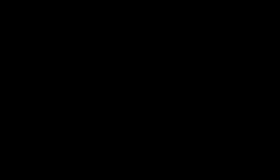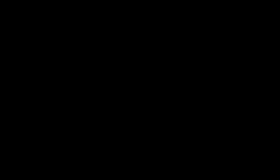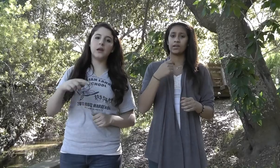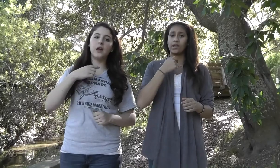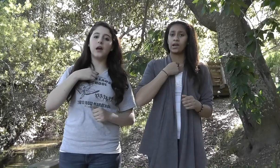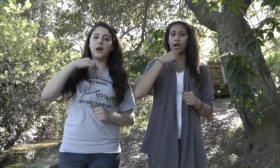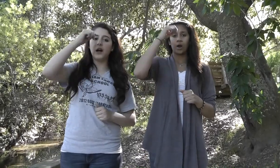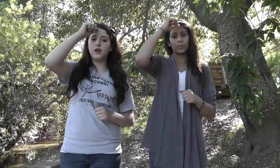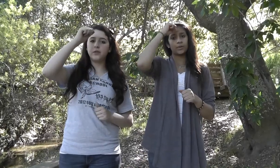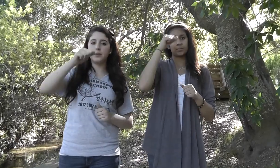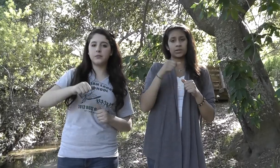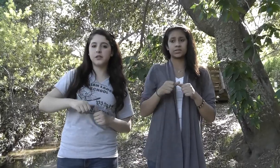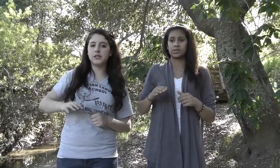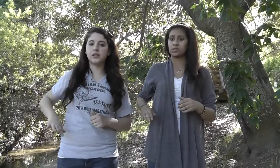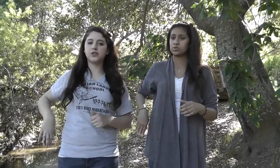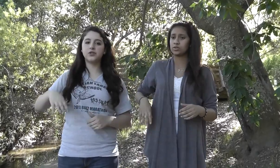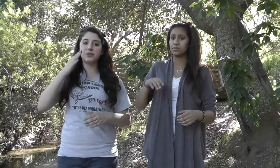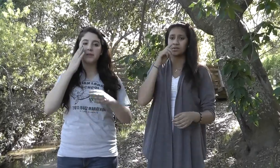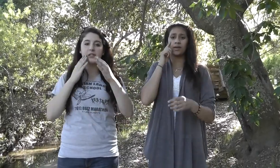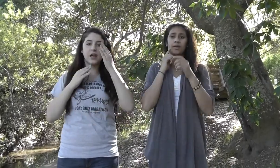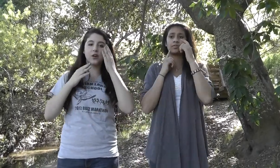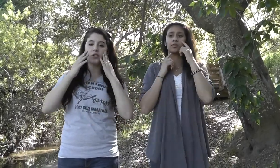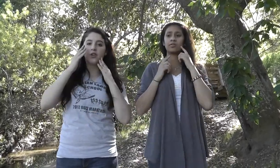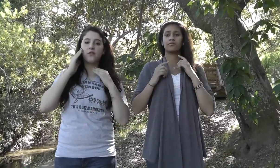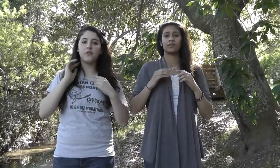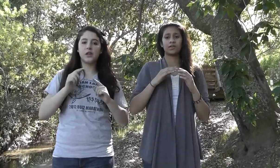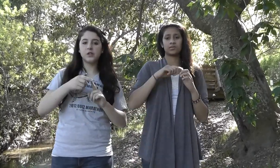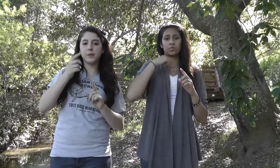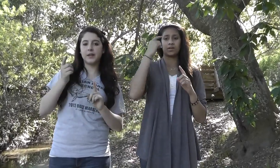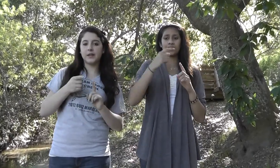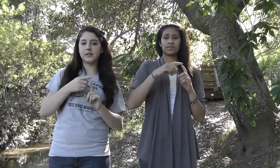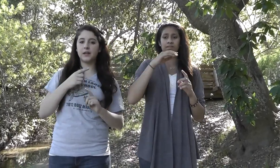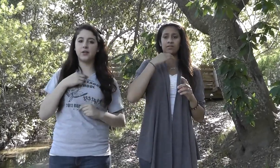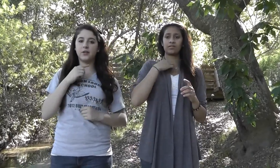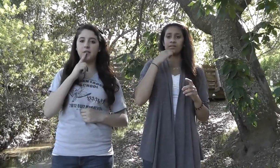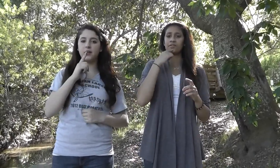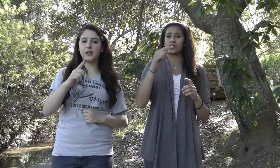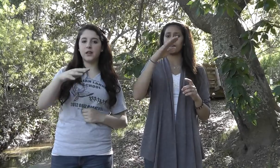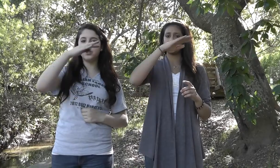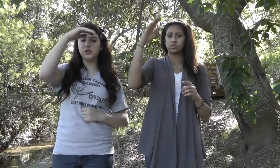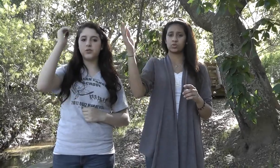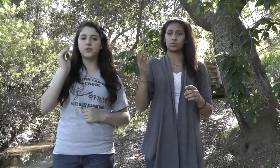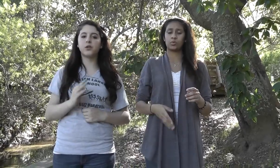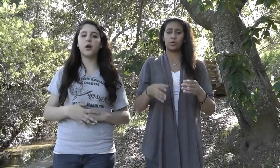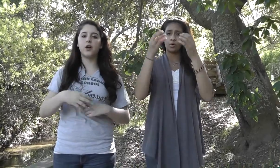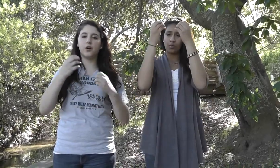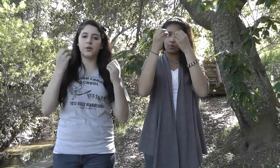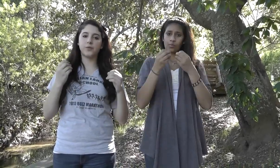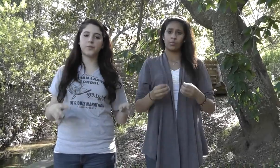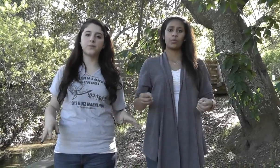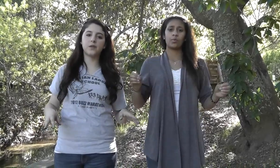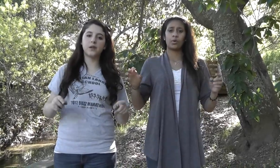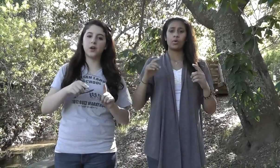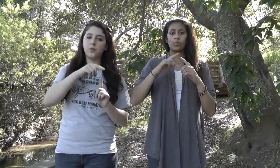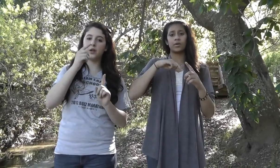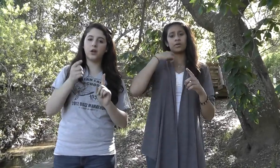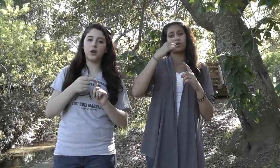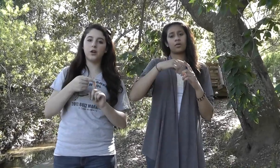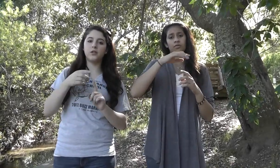I remember tears streaming down your face when I said I'll never let you go When all